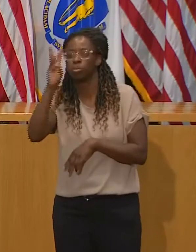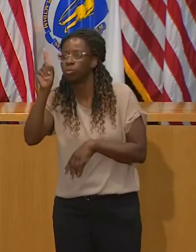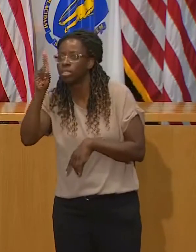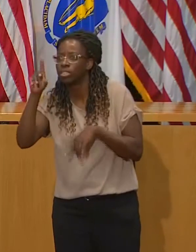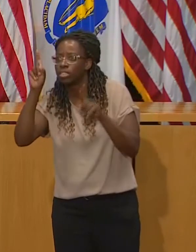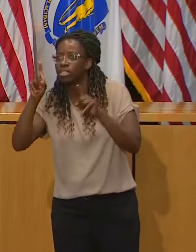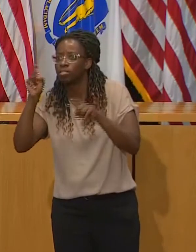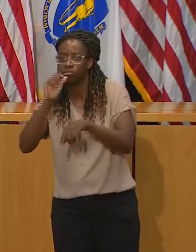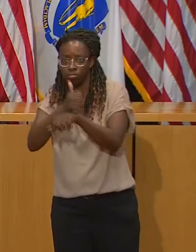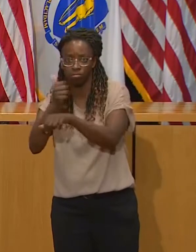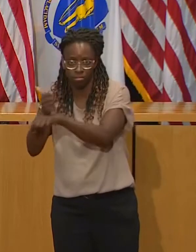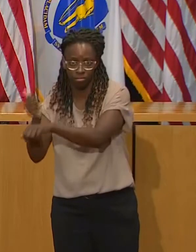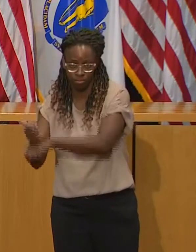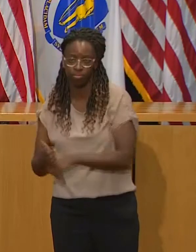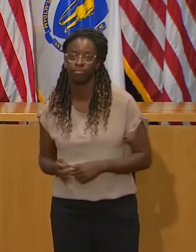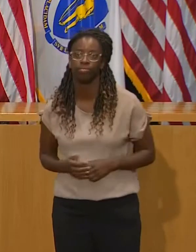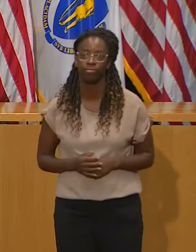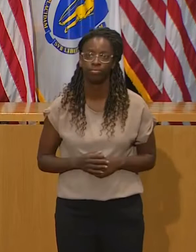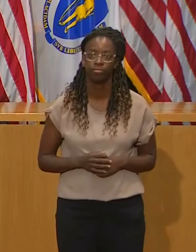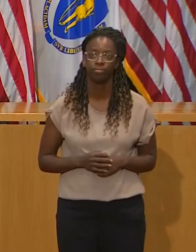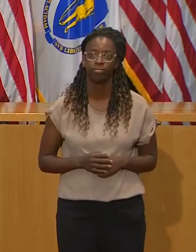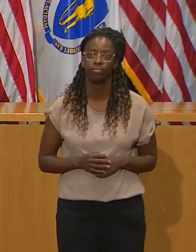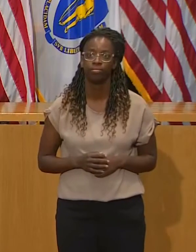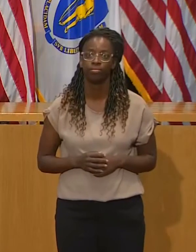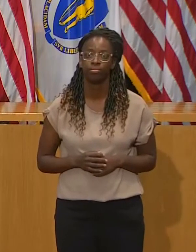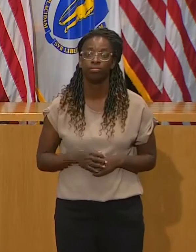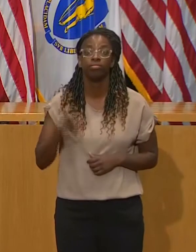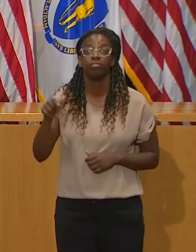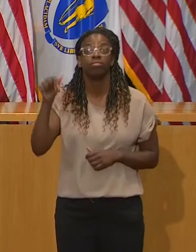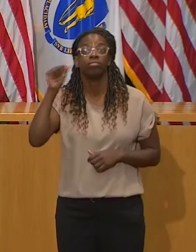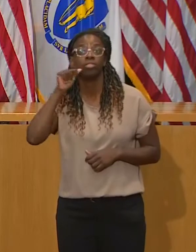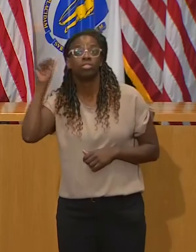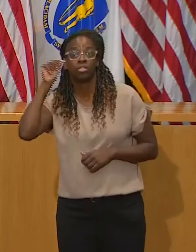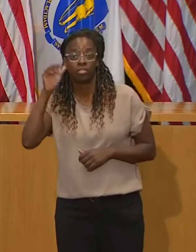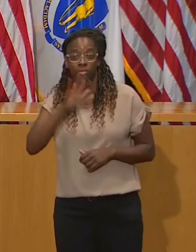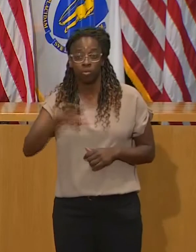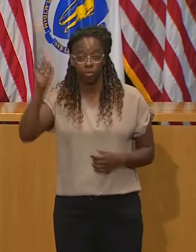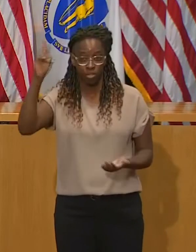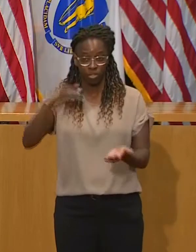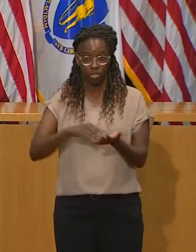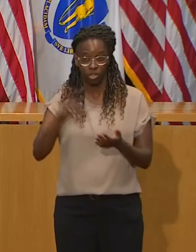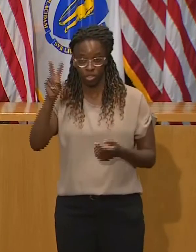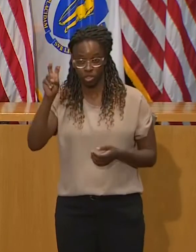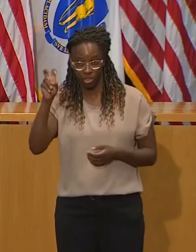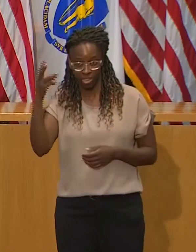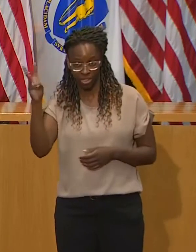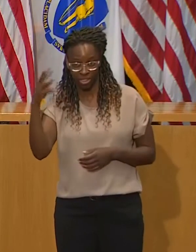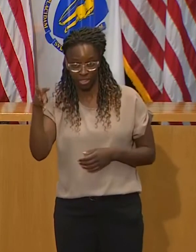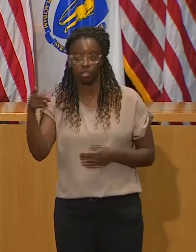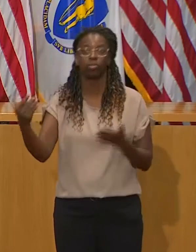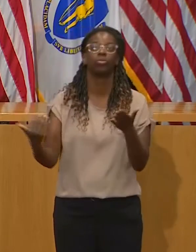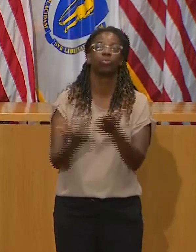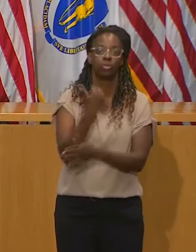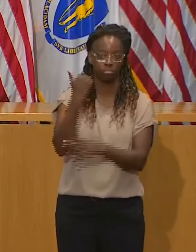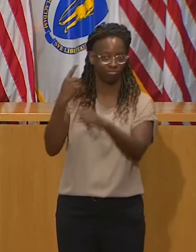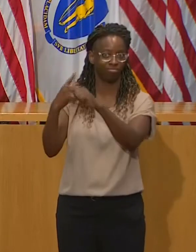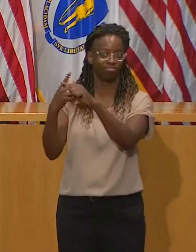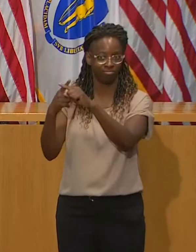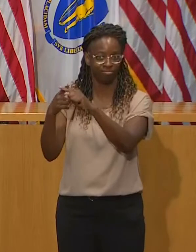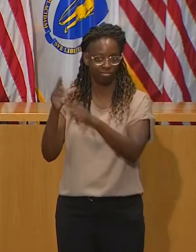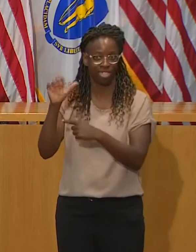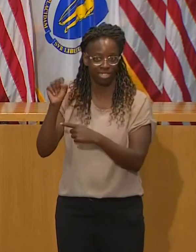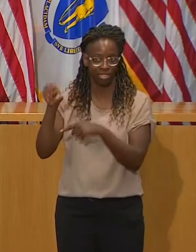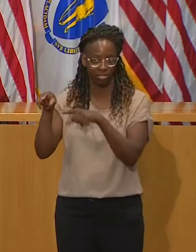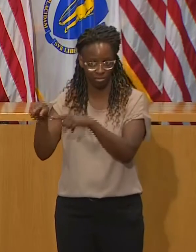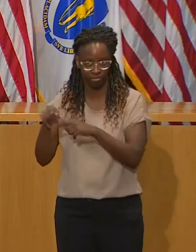,216 newly positive cases. Of those, here's what we know. 25 are associated with long-term